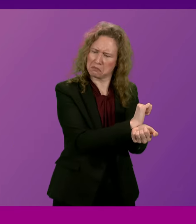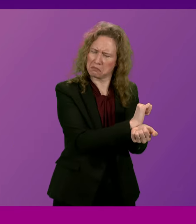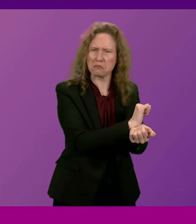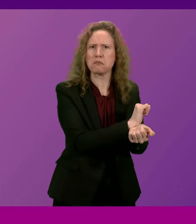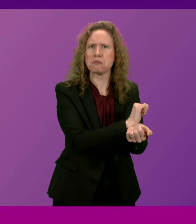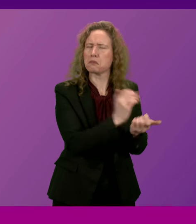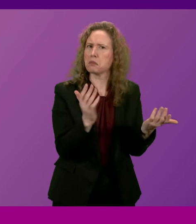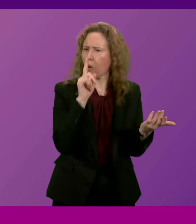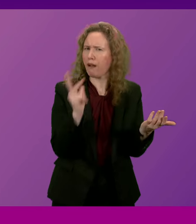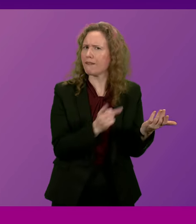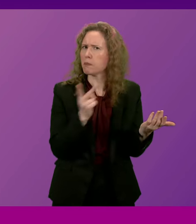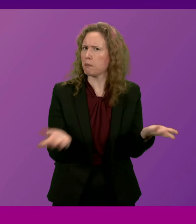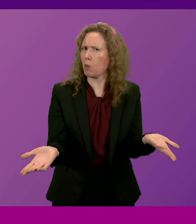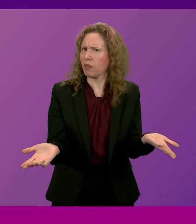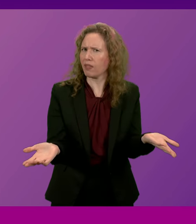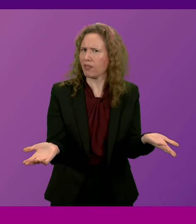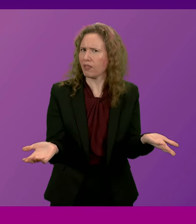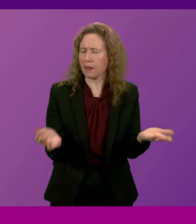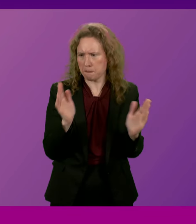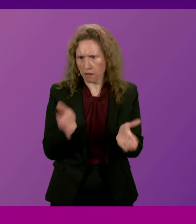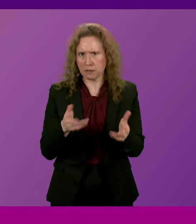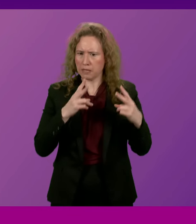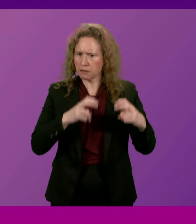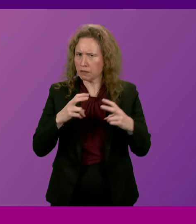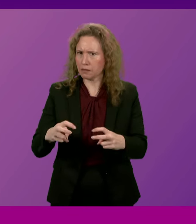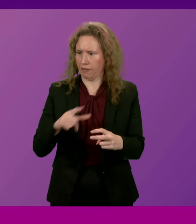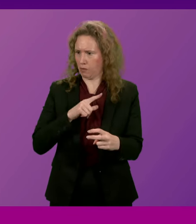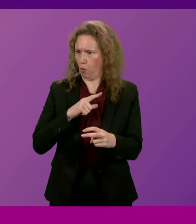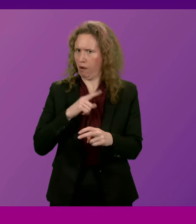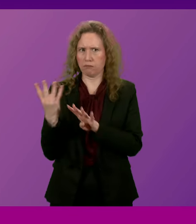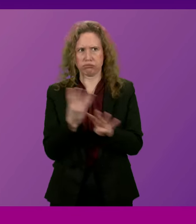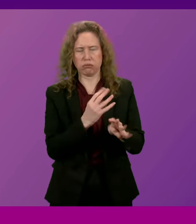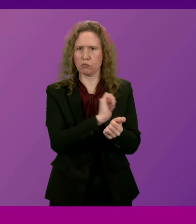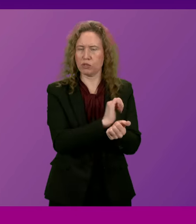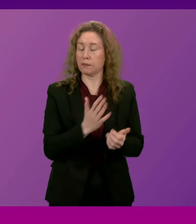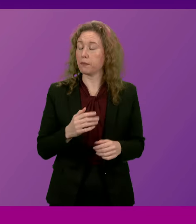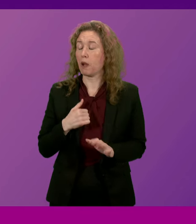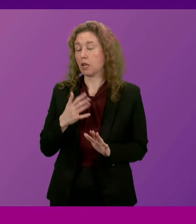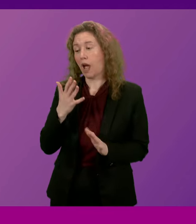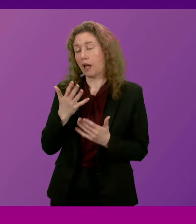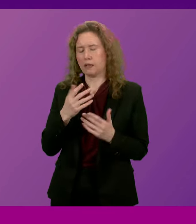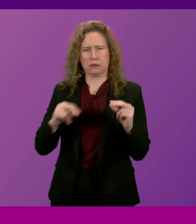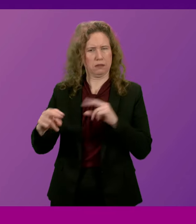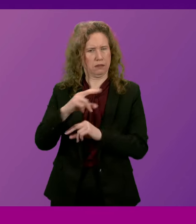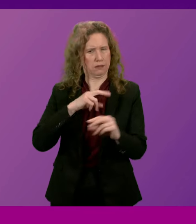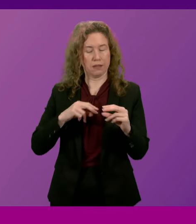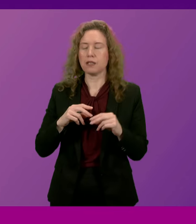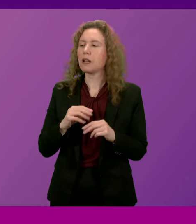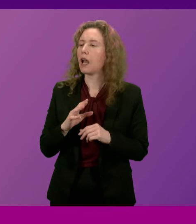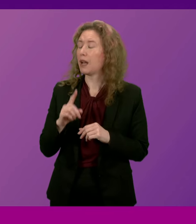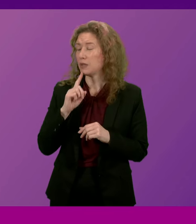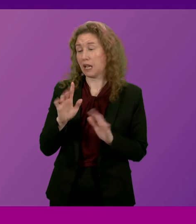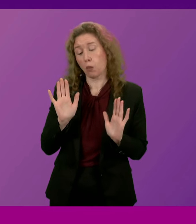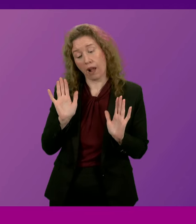and imprisoned. Let's hear the First Minister. So, I would respectfully say to Mr Ross that there are challenges